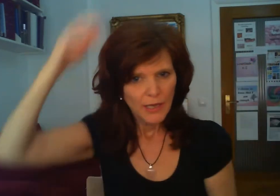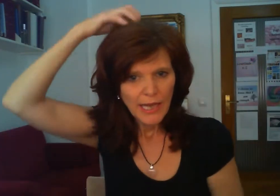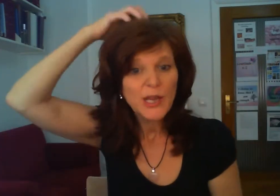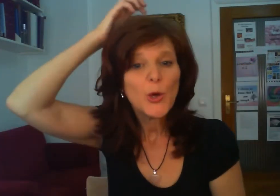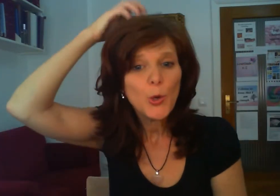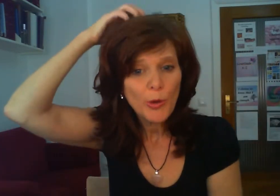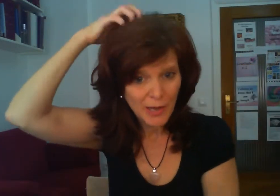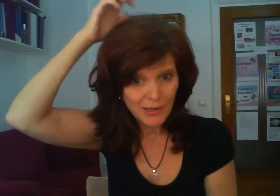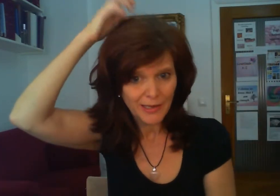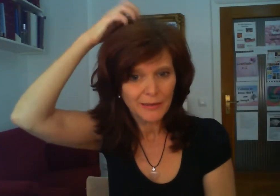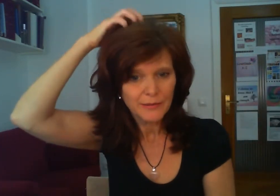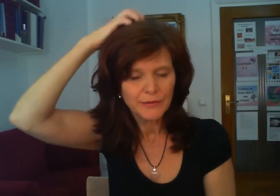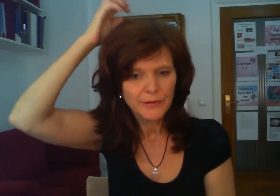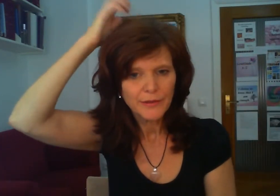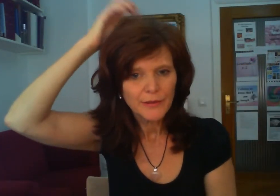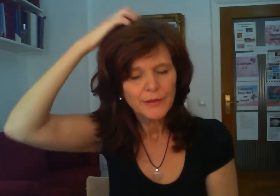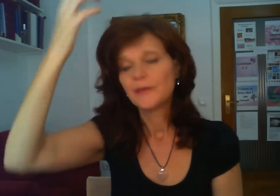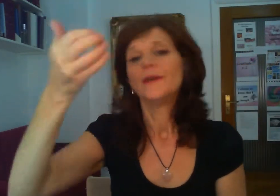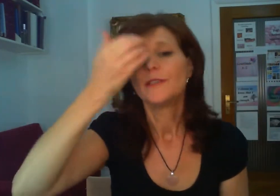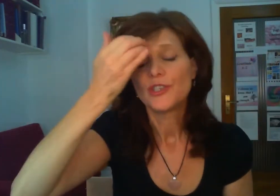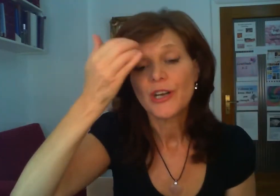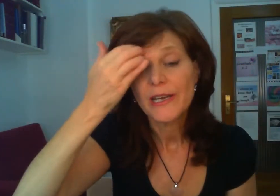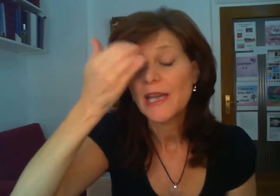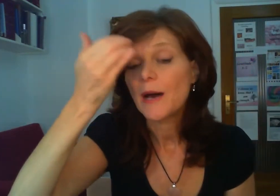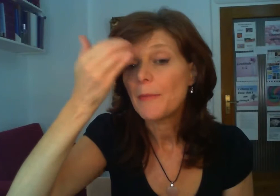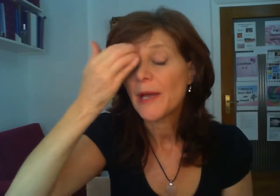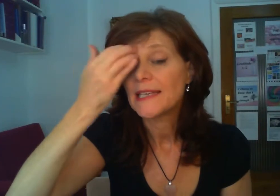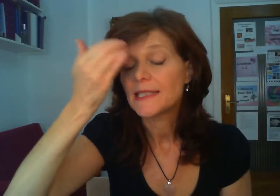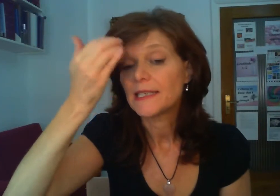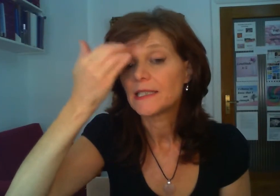and who am i to try and come up against it